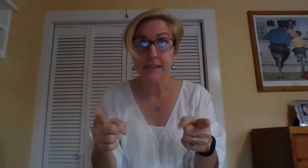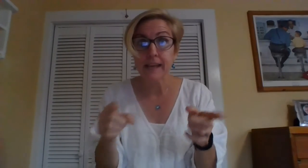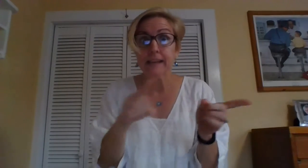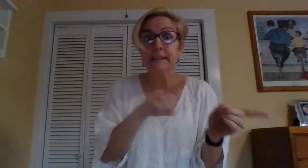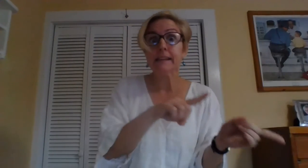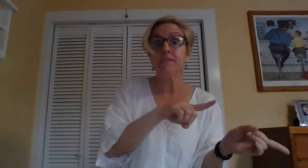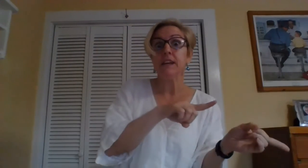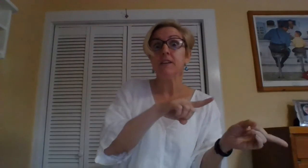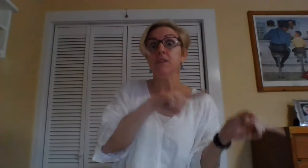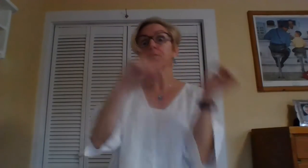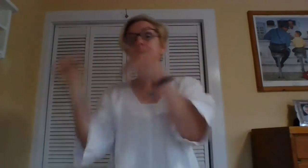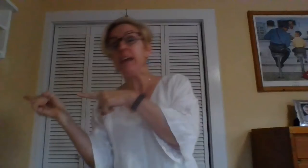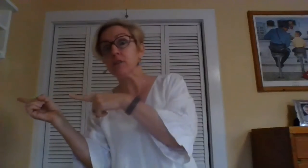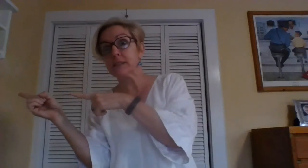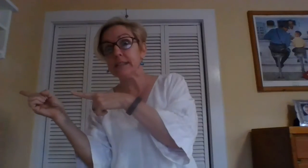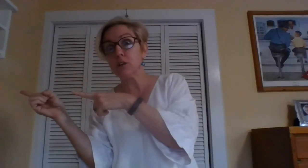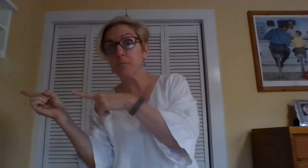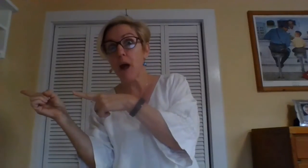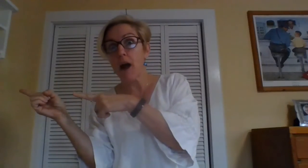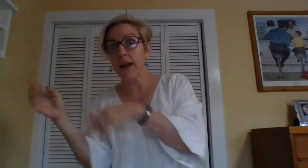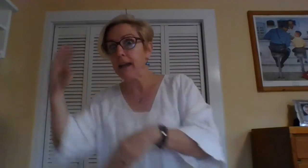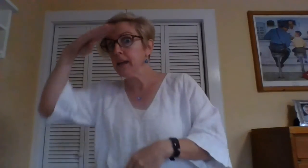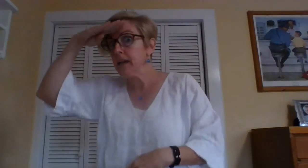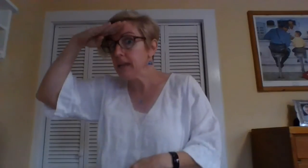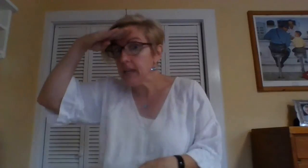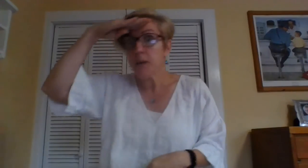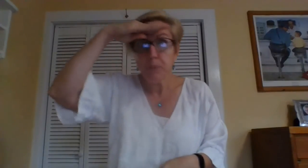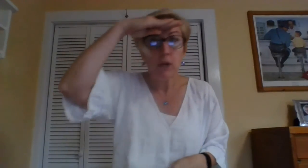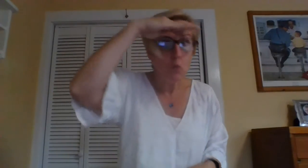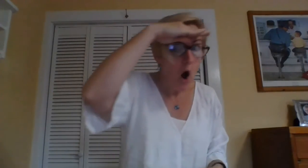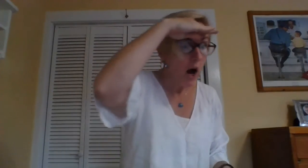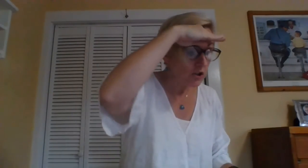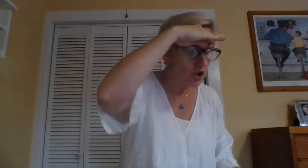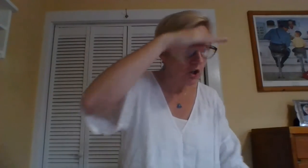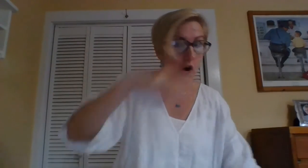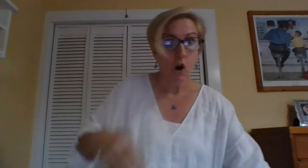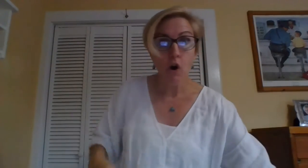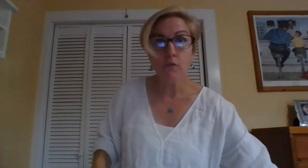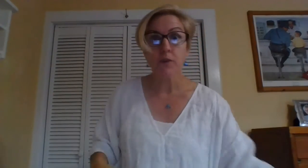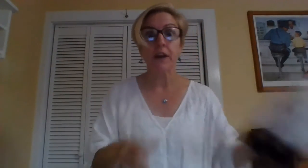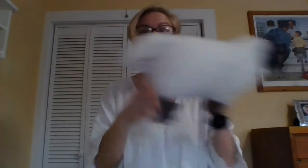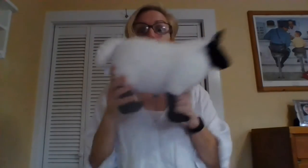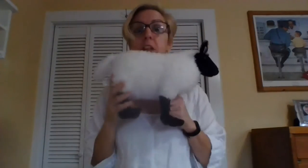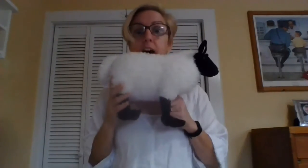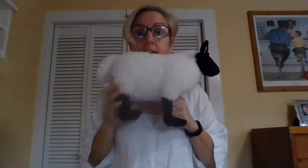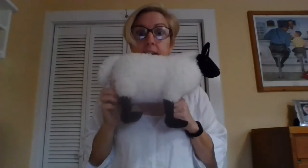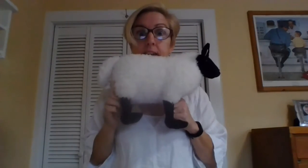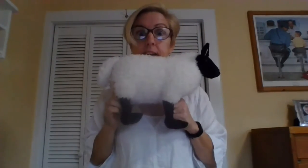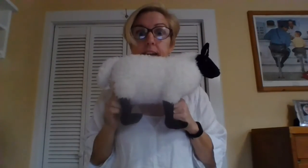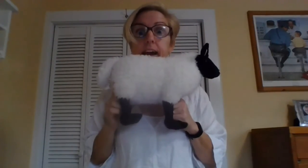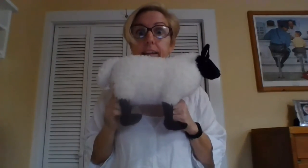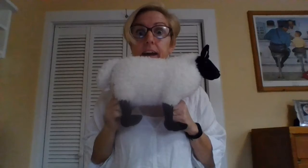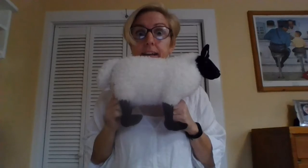living in the fields nearby, keeping watch over their flocks at night.